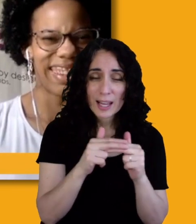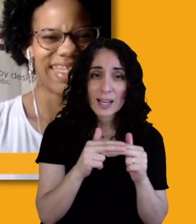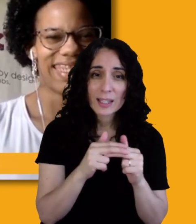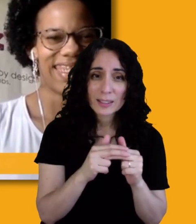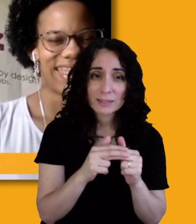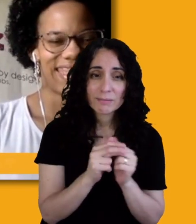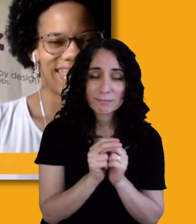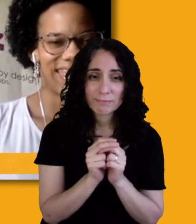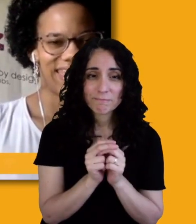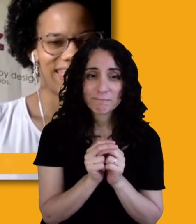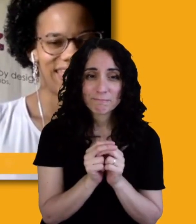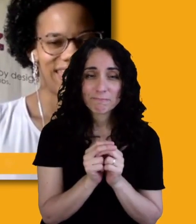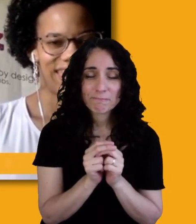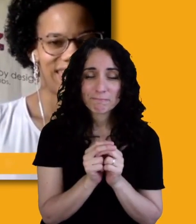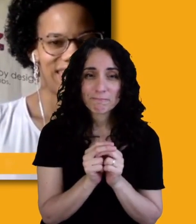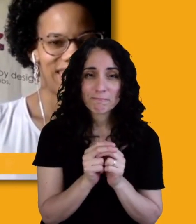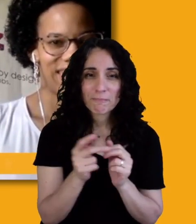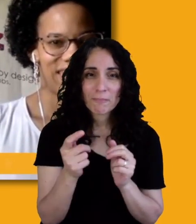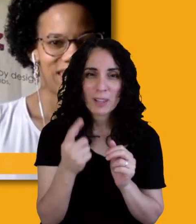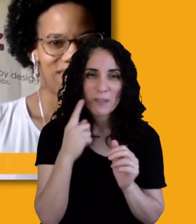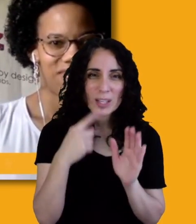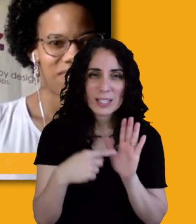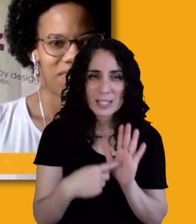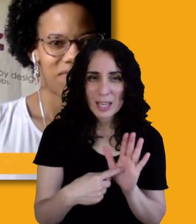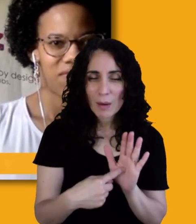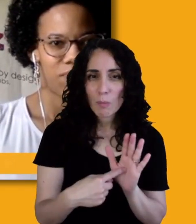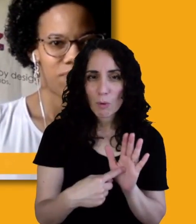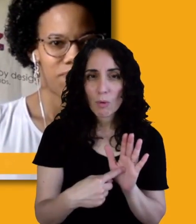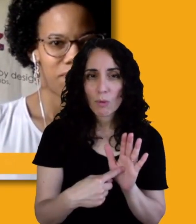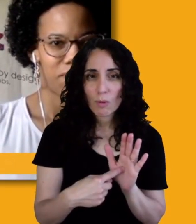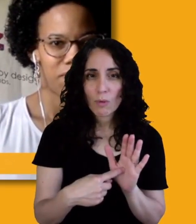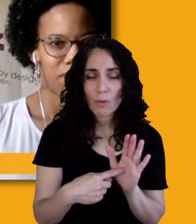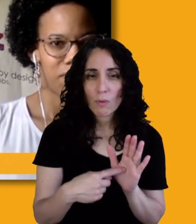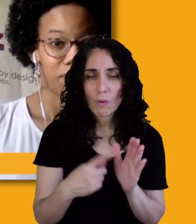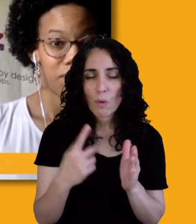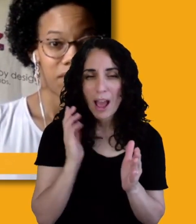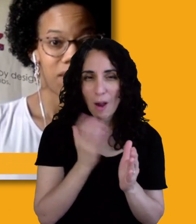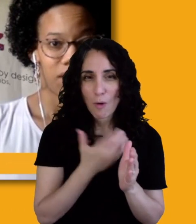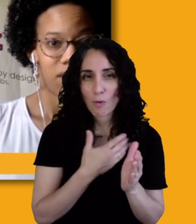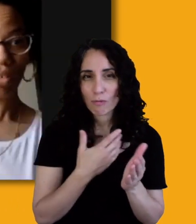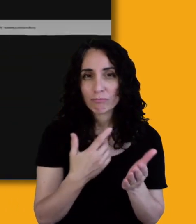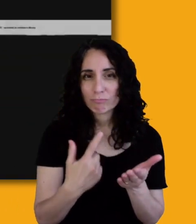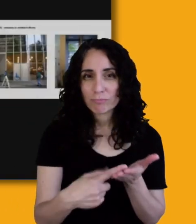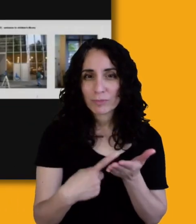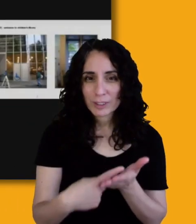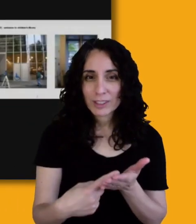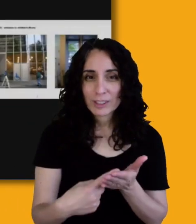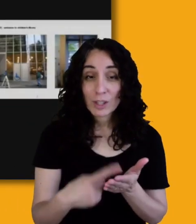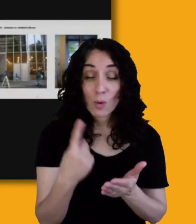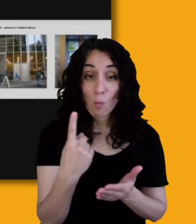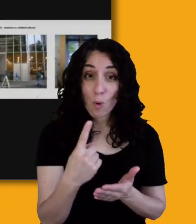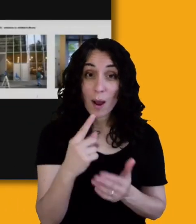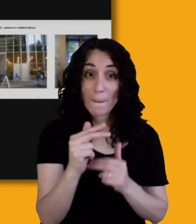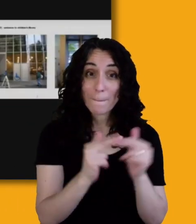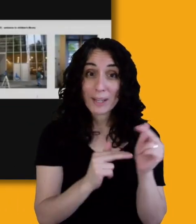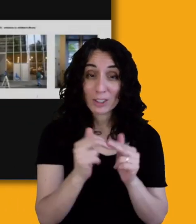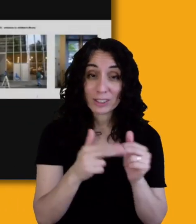the three sides that are kind of an example of, of, of what we're talking about, which is a building that, um,